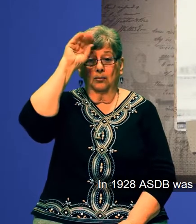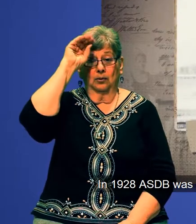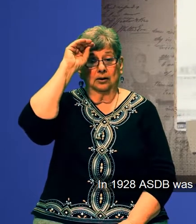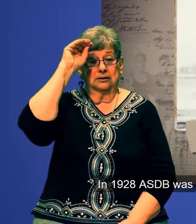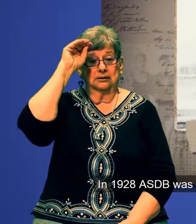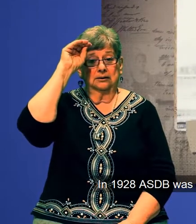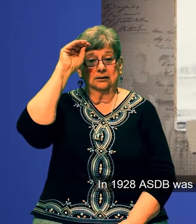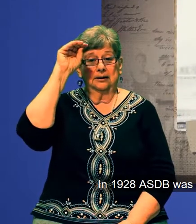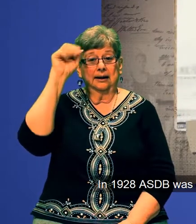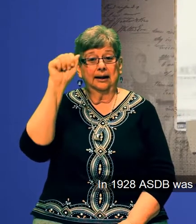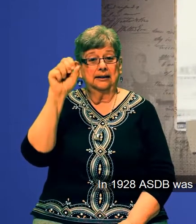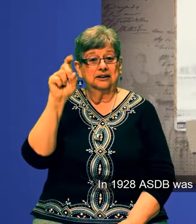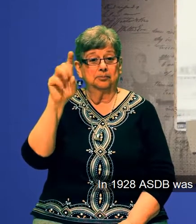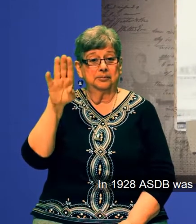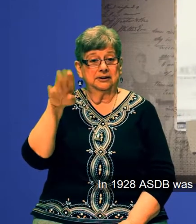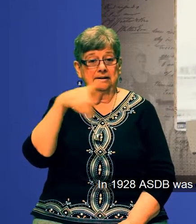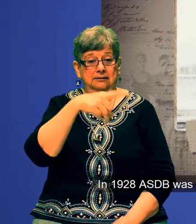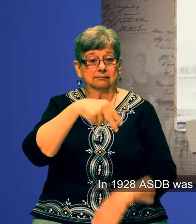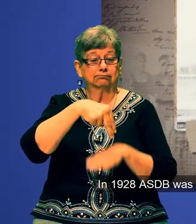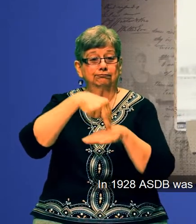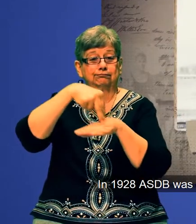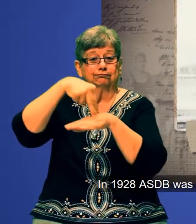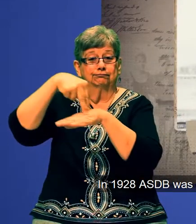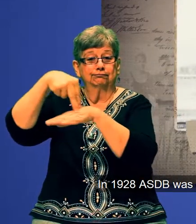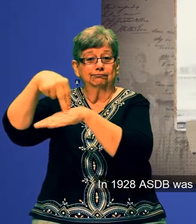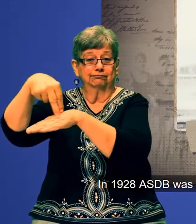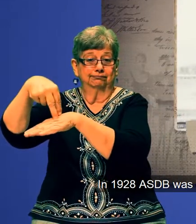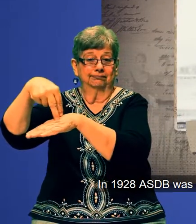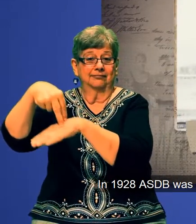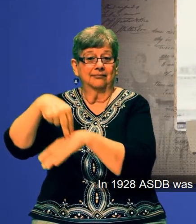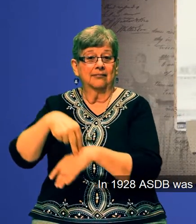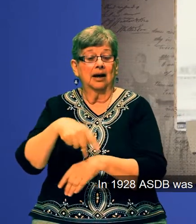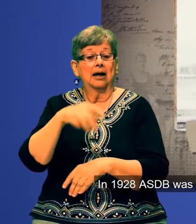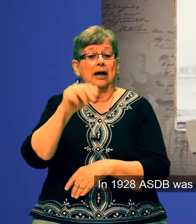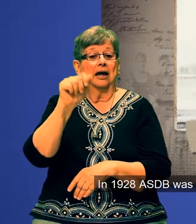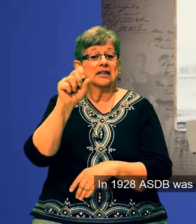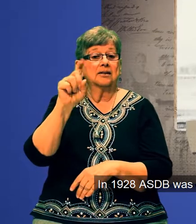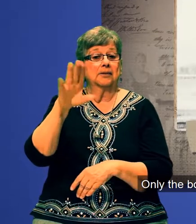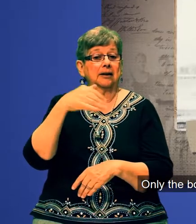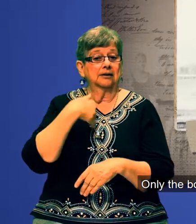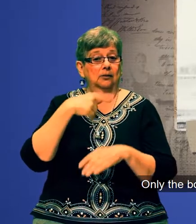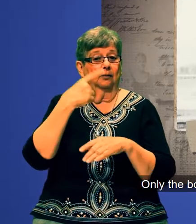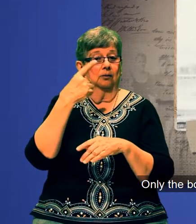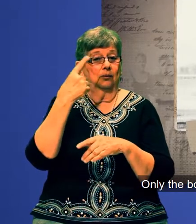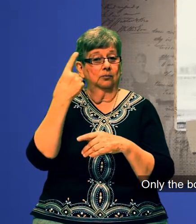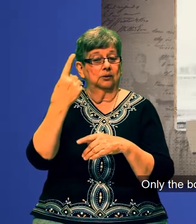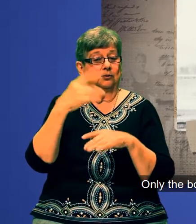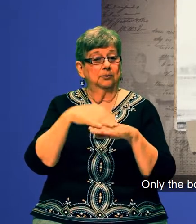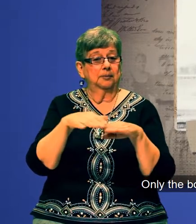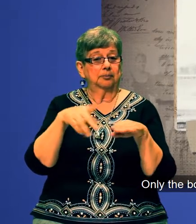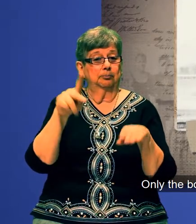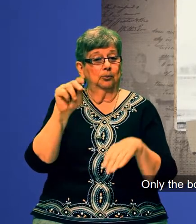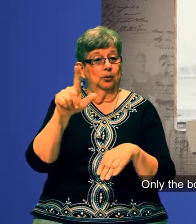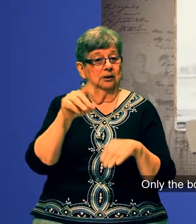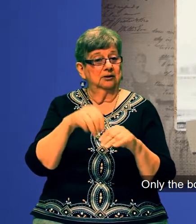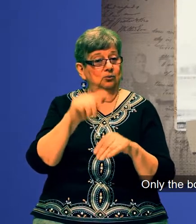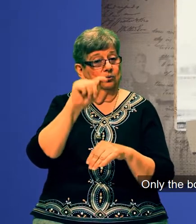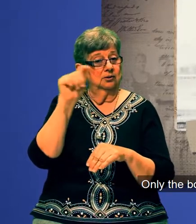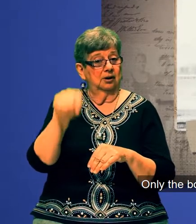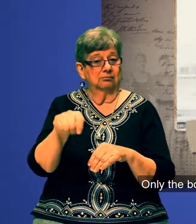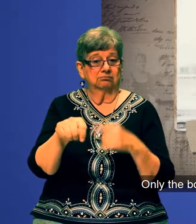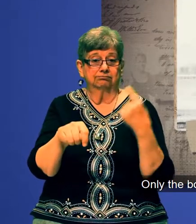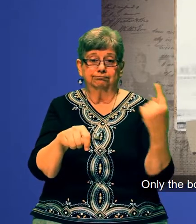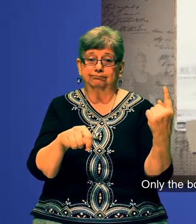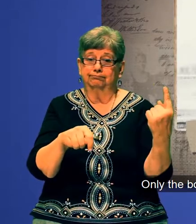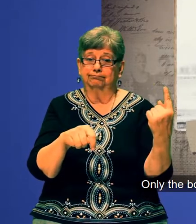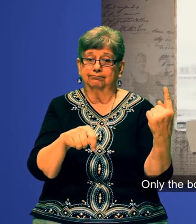In 1928, ASDB was one of the first schools with a swimming pool in Tucson. Only the boys were allowed to dive off the diving board.